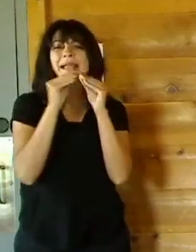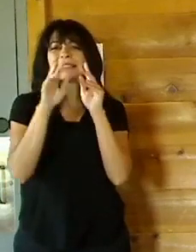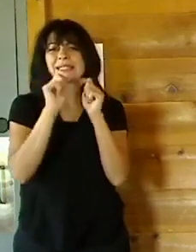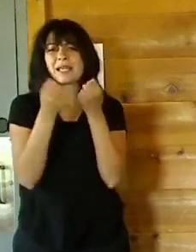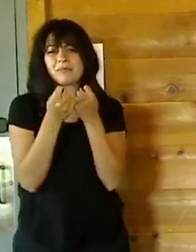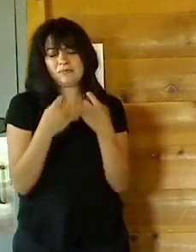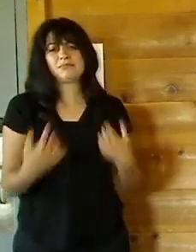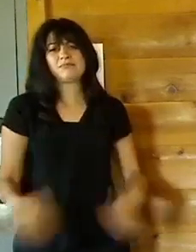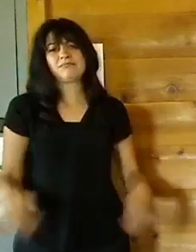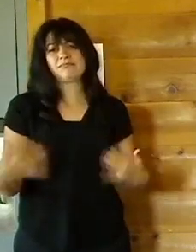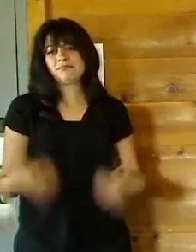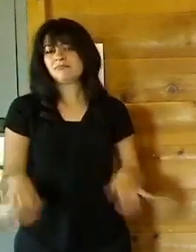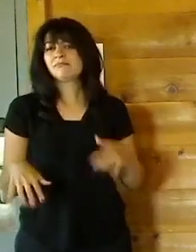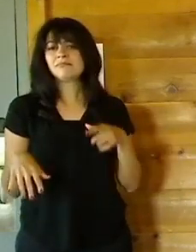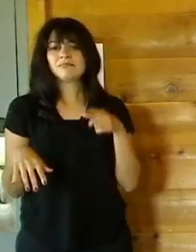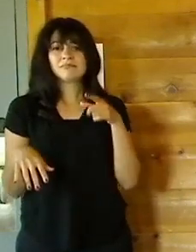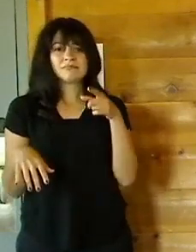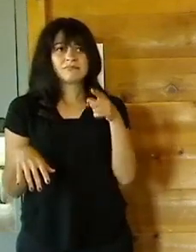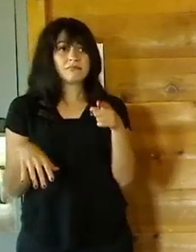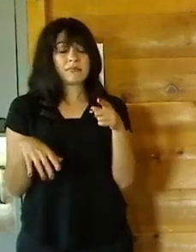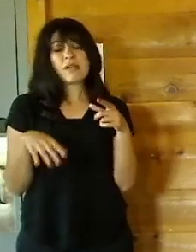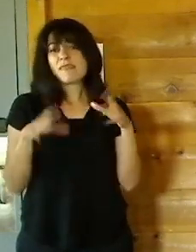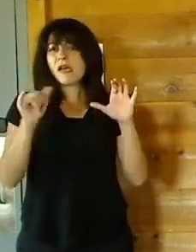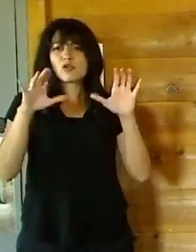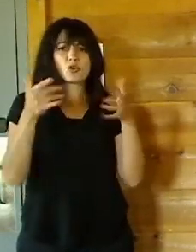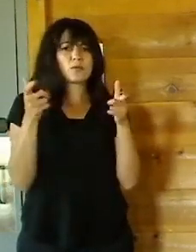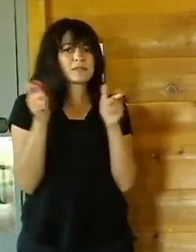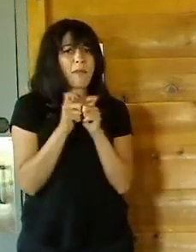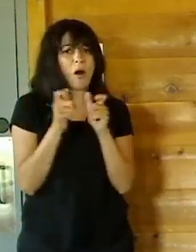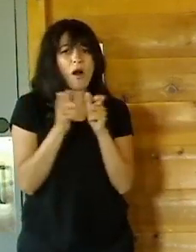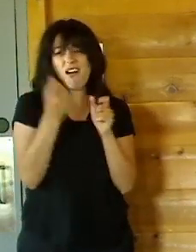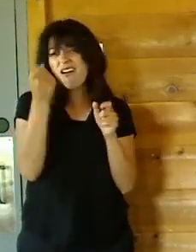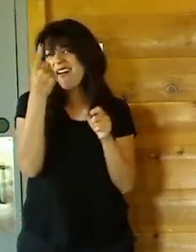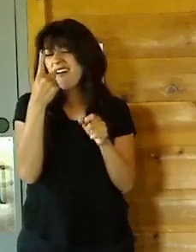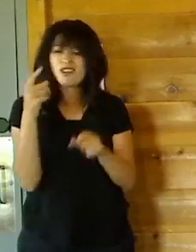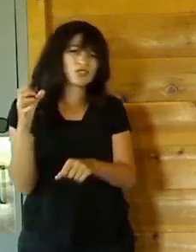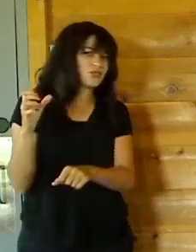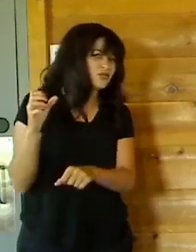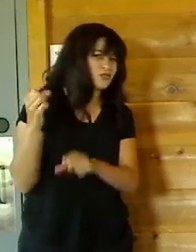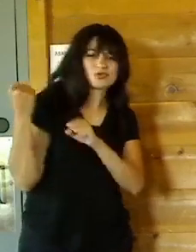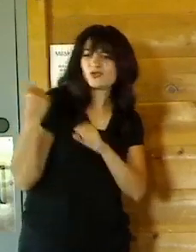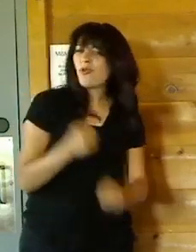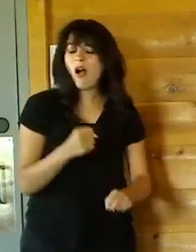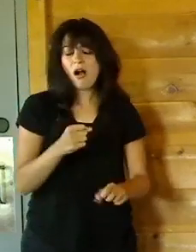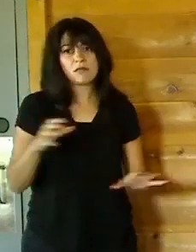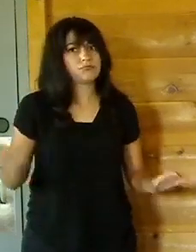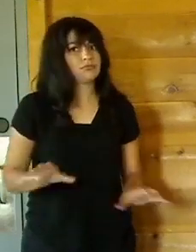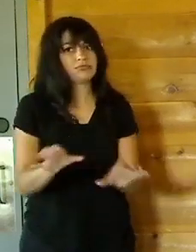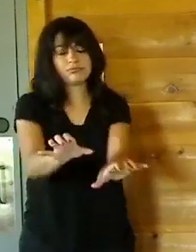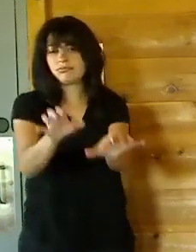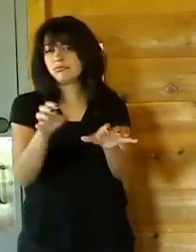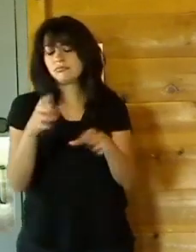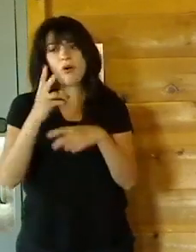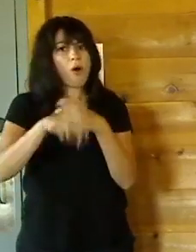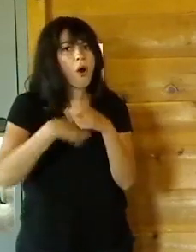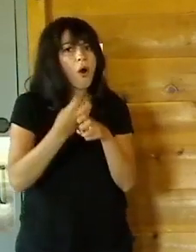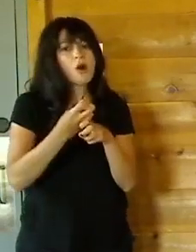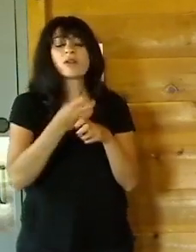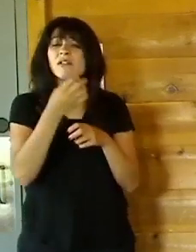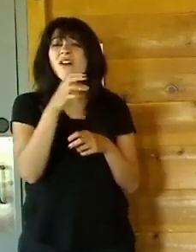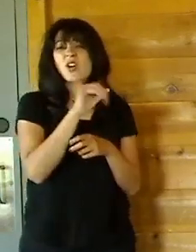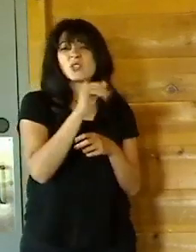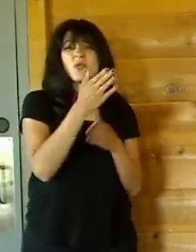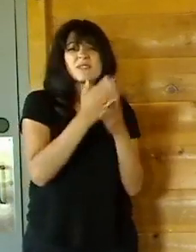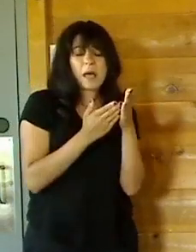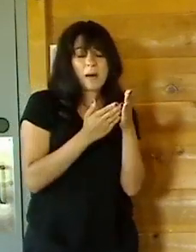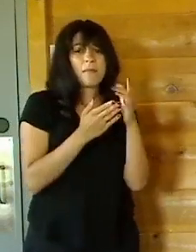it's not a huge crew, but they're mighty and certainly working really hard right now. And filling in a few gaps